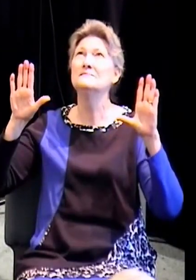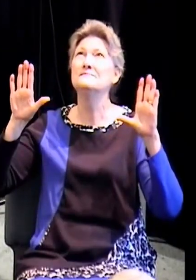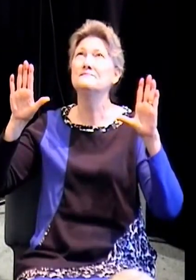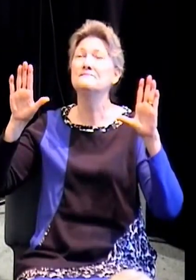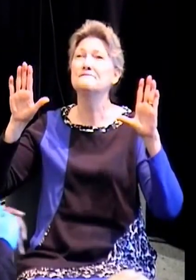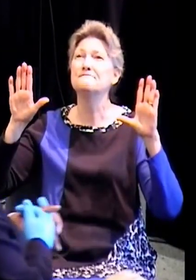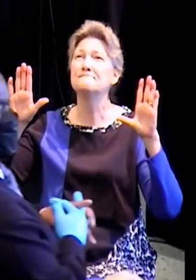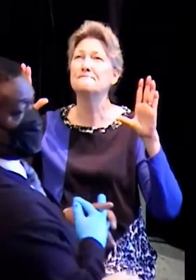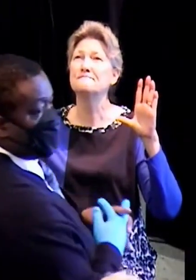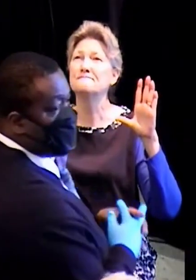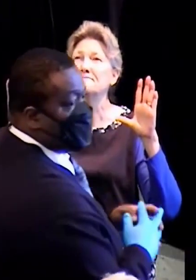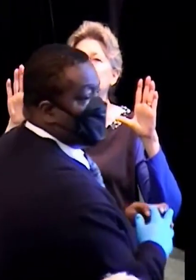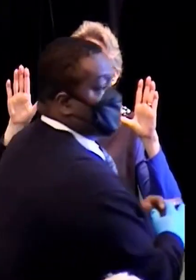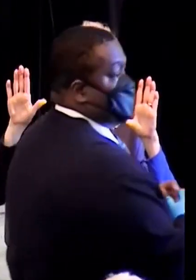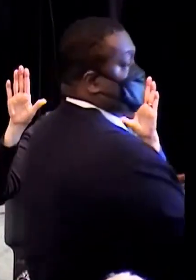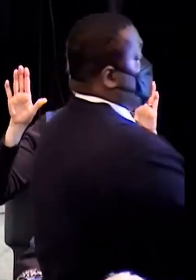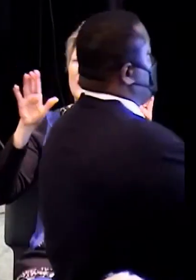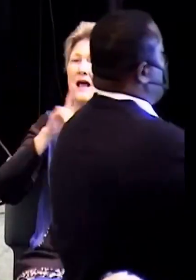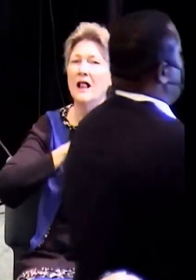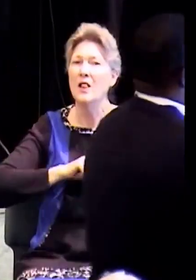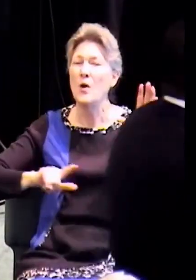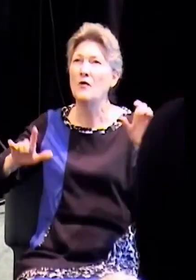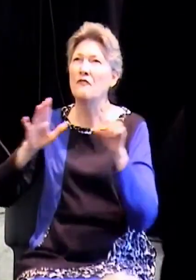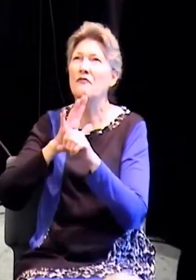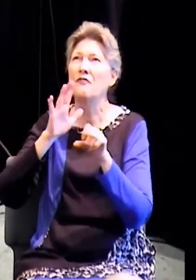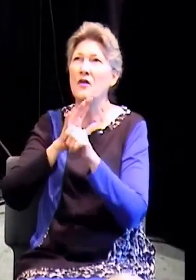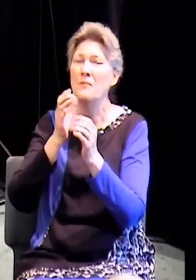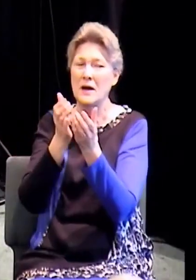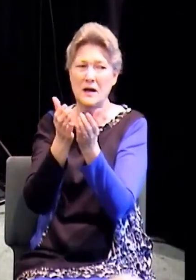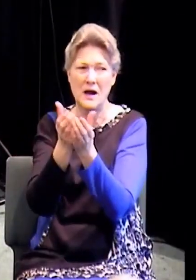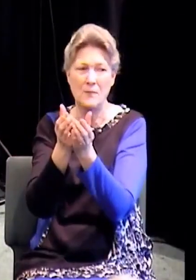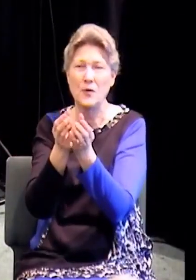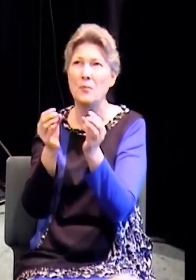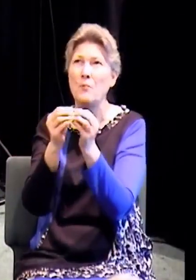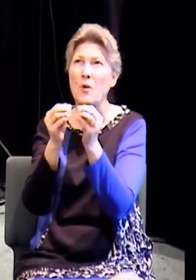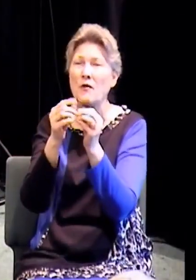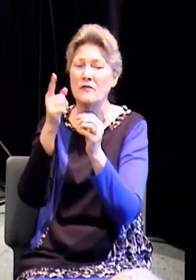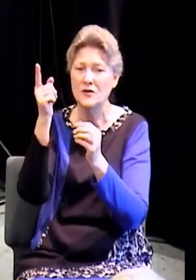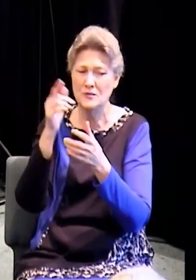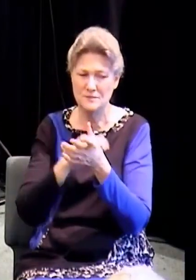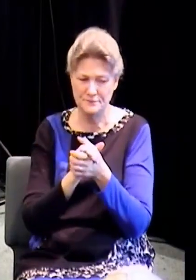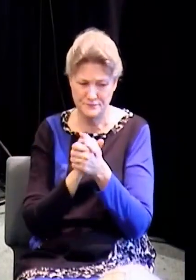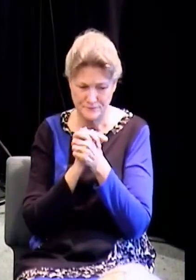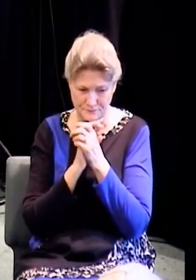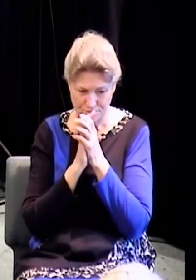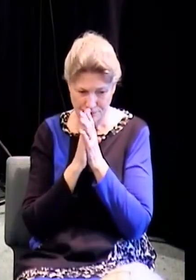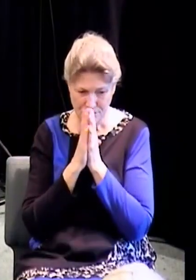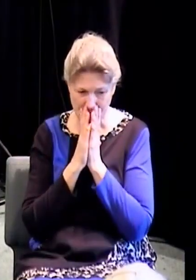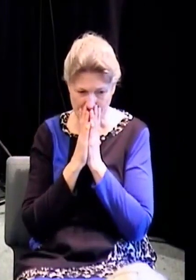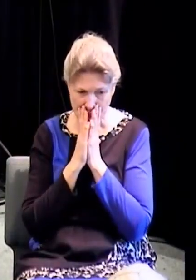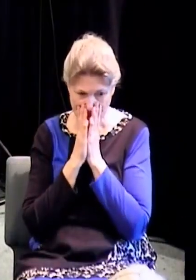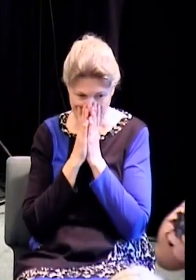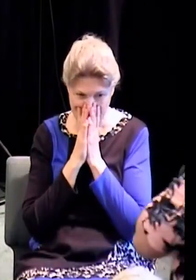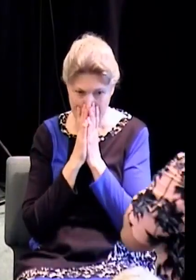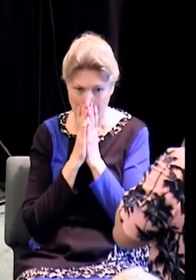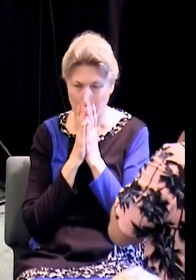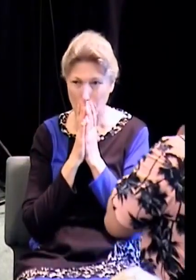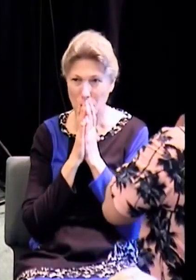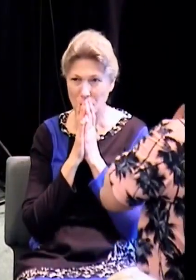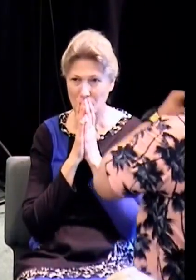Lord, fill my cup with more of you. I can feel your presence right now. Let's begin to